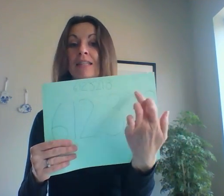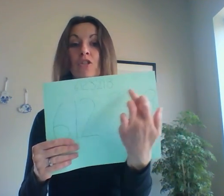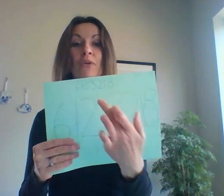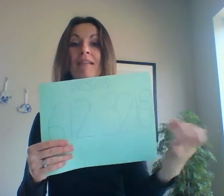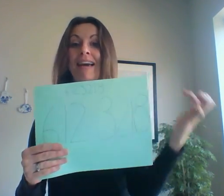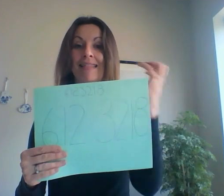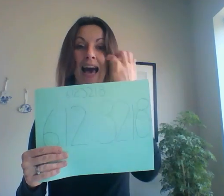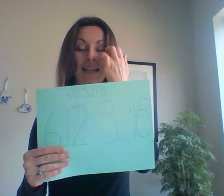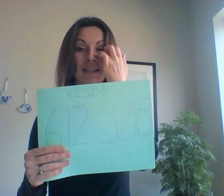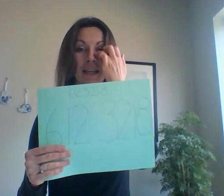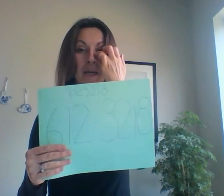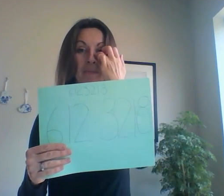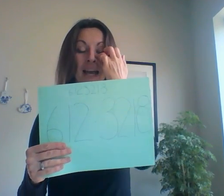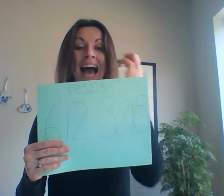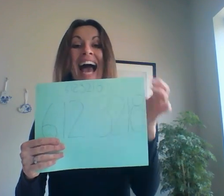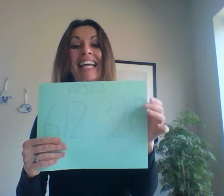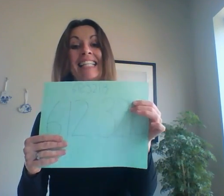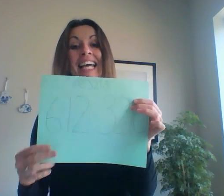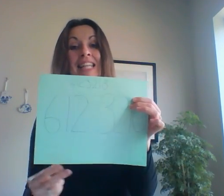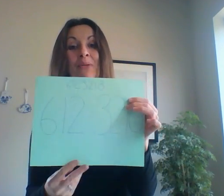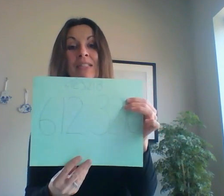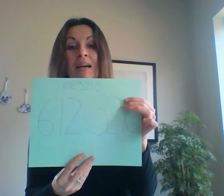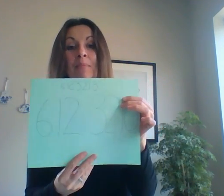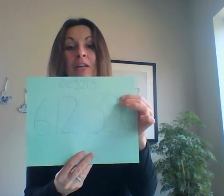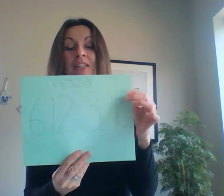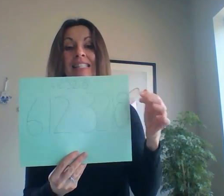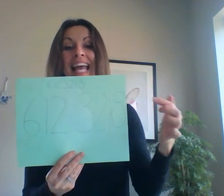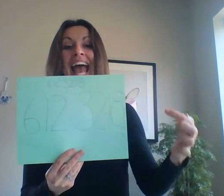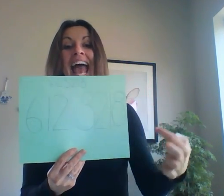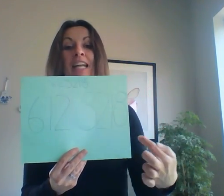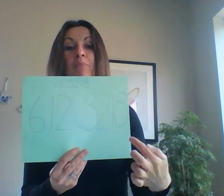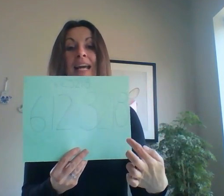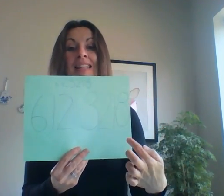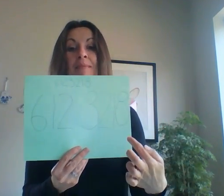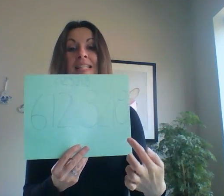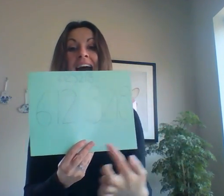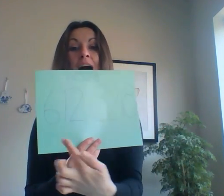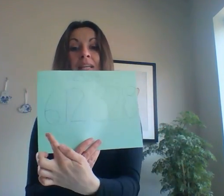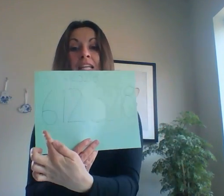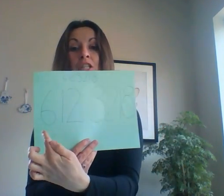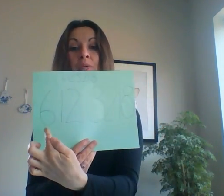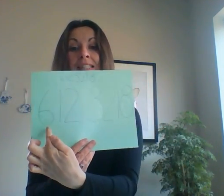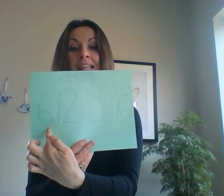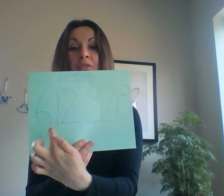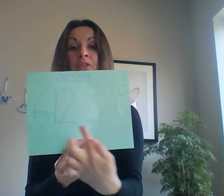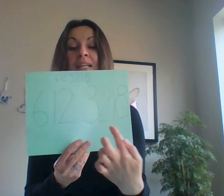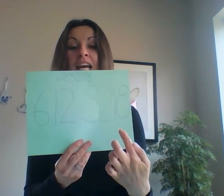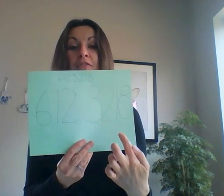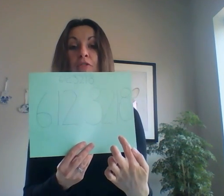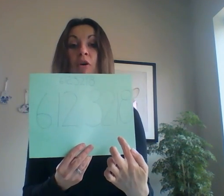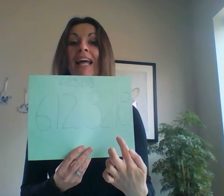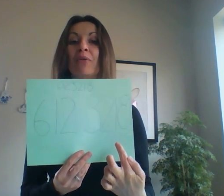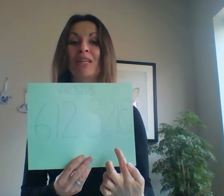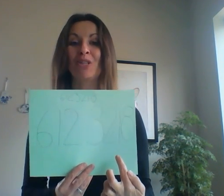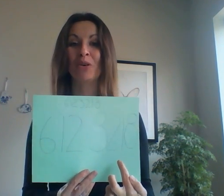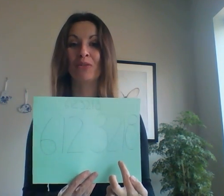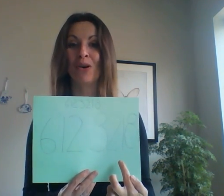a string like that. I can take those numbers and break them down into a set of three and four like we do with phone